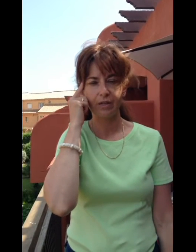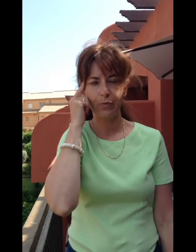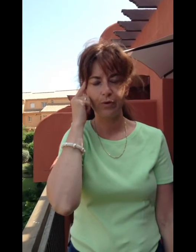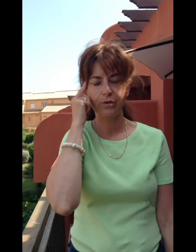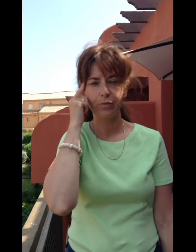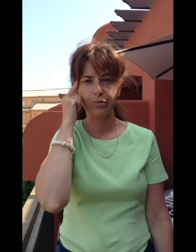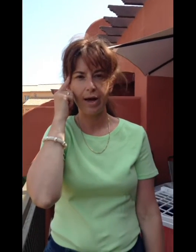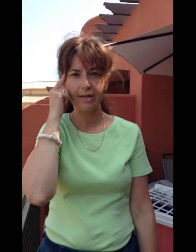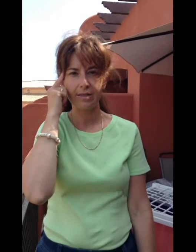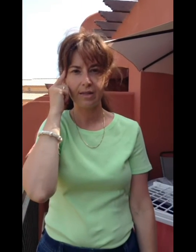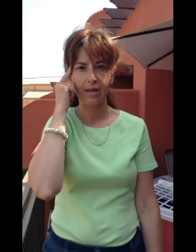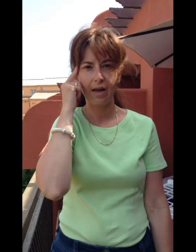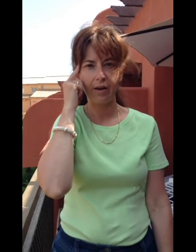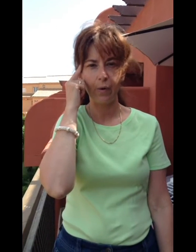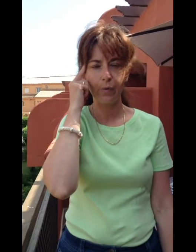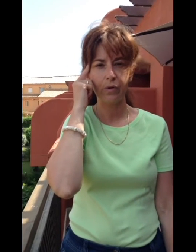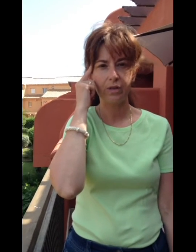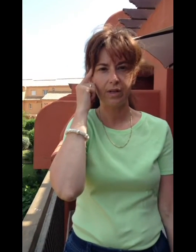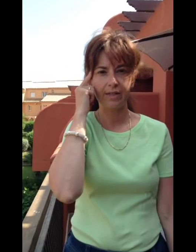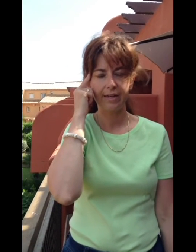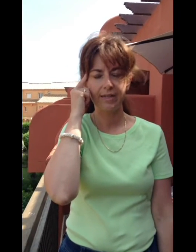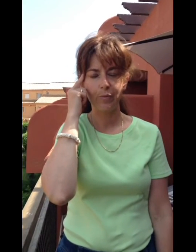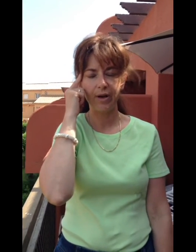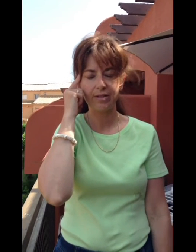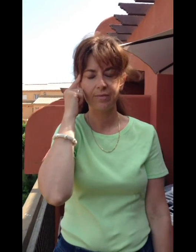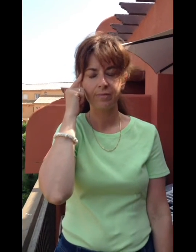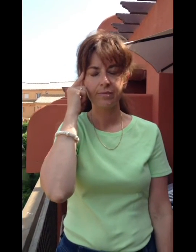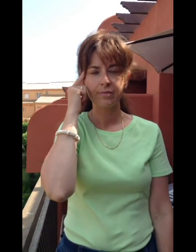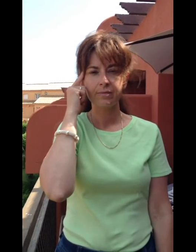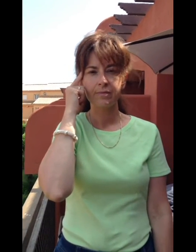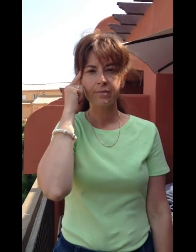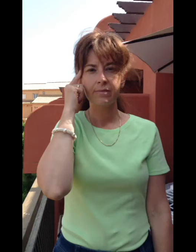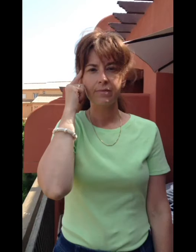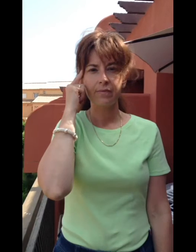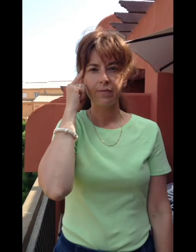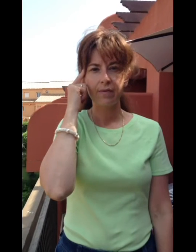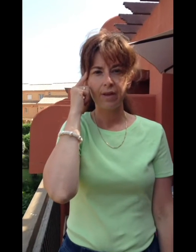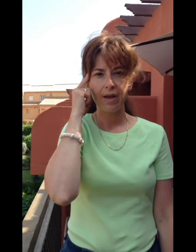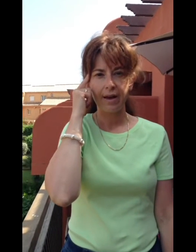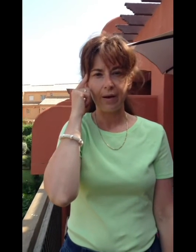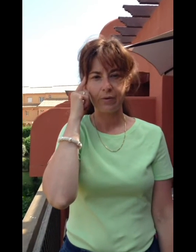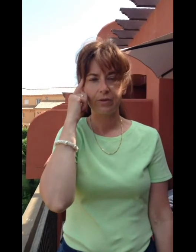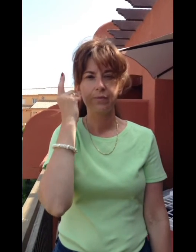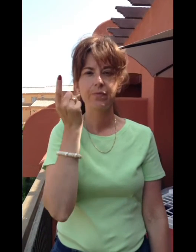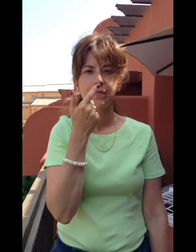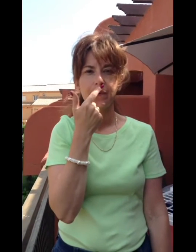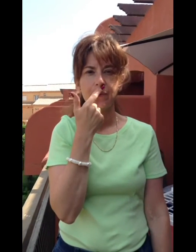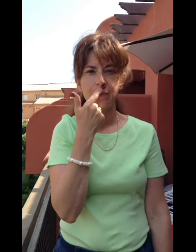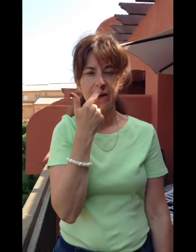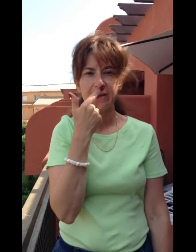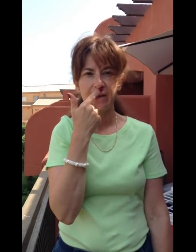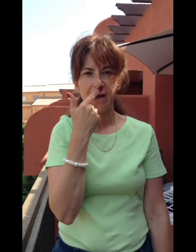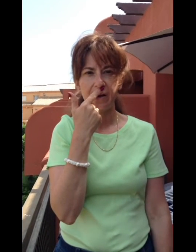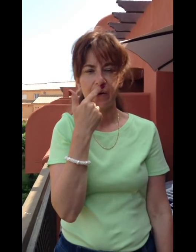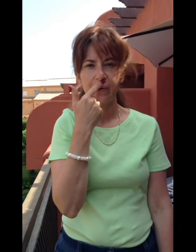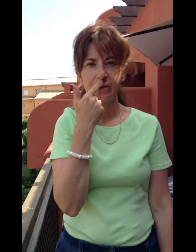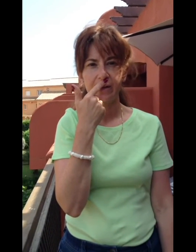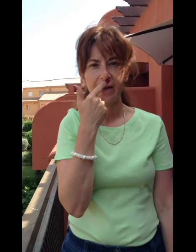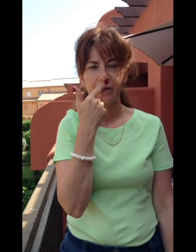point, press and hold and take a deep breath. And out. Press and hold, next